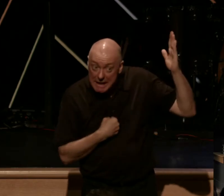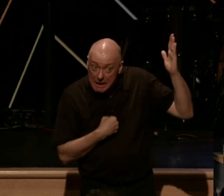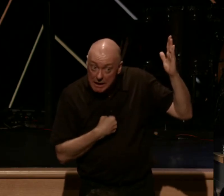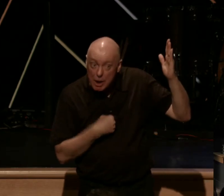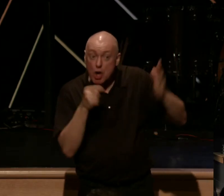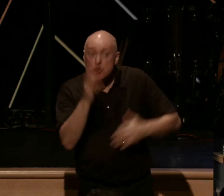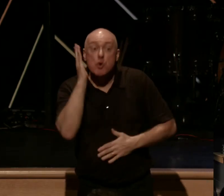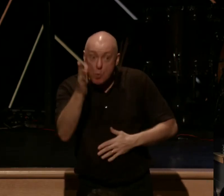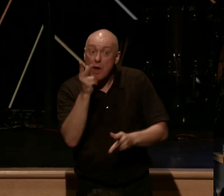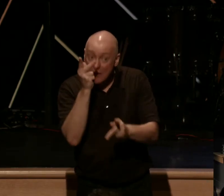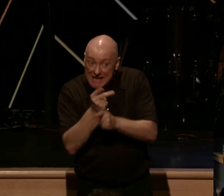will keep my commandments.